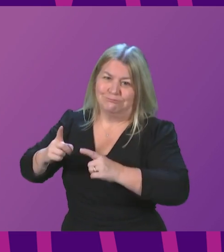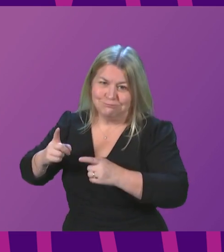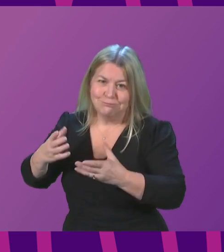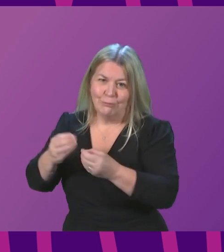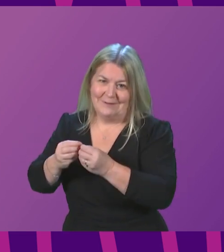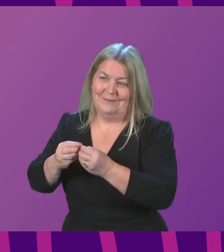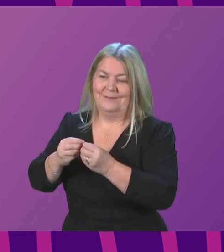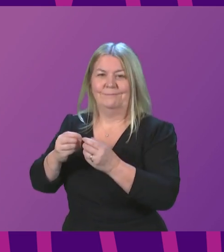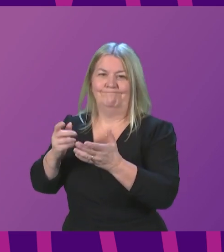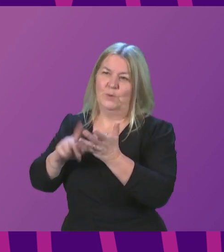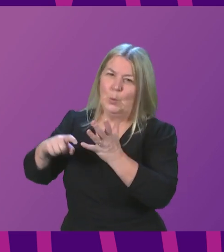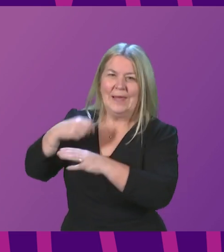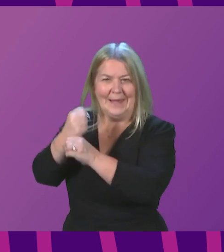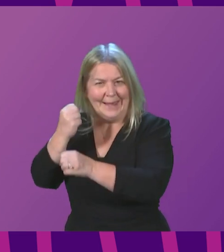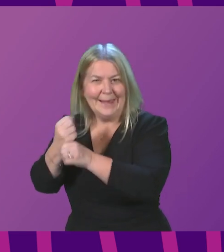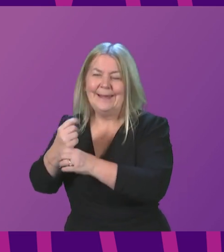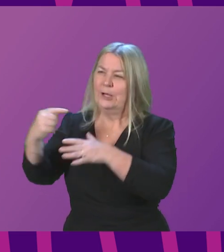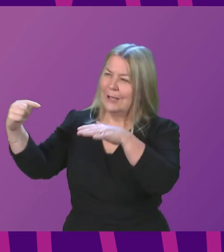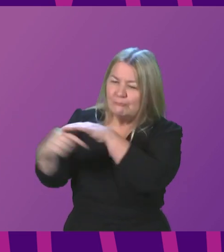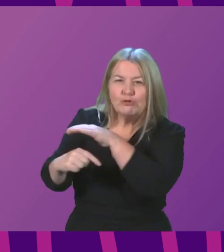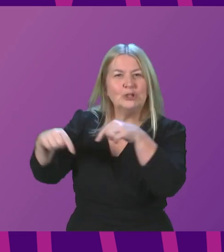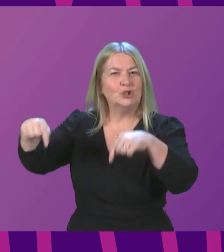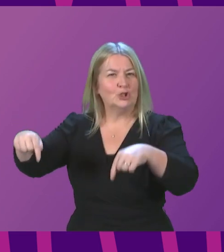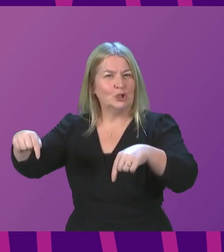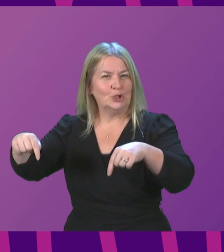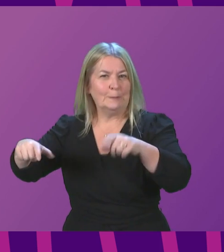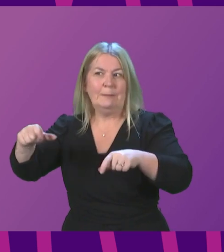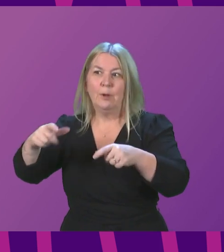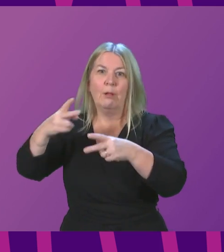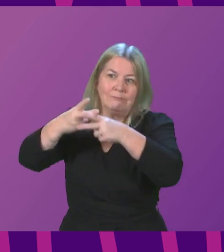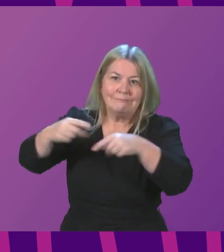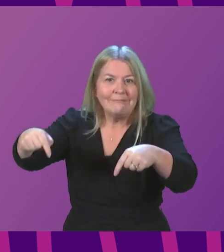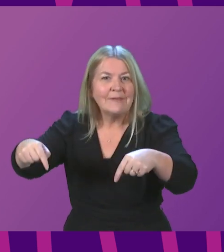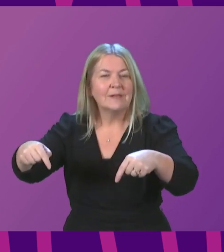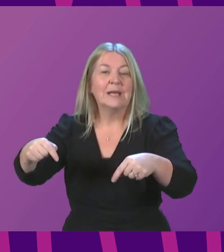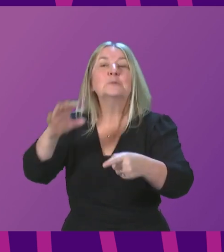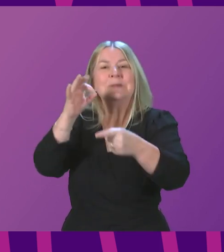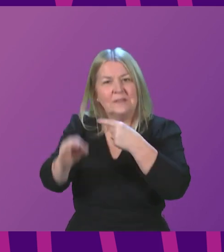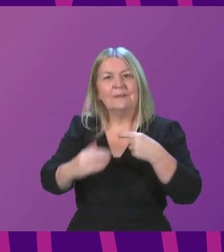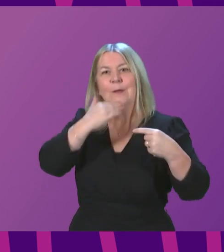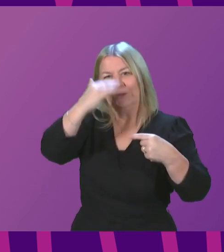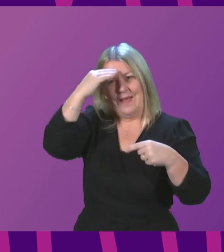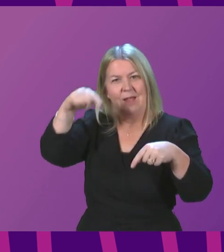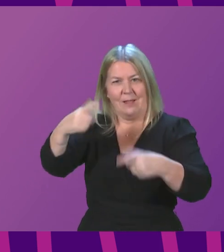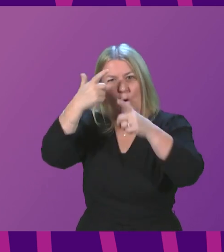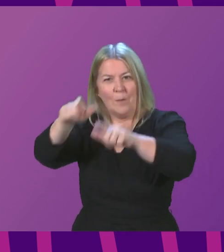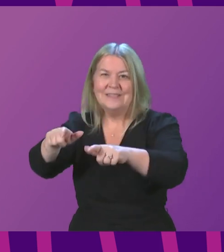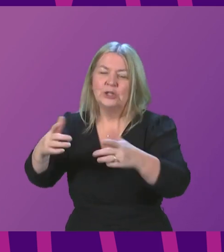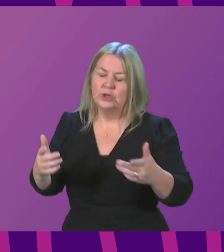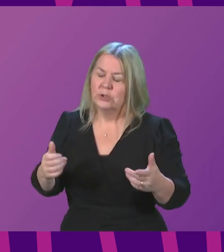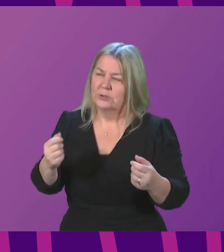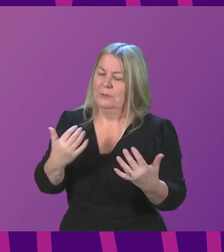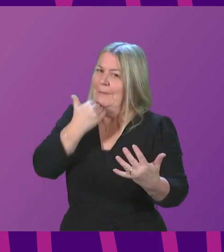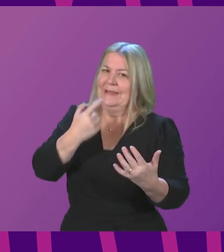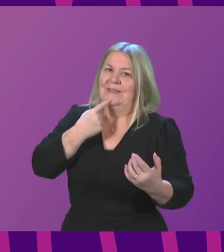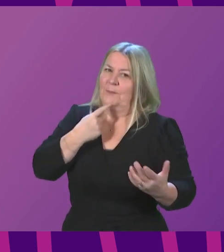about all matters relating to immigration and asylum and in particular the issue of the use of hotel accommodation it is fair to say that